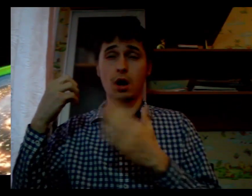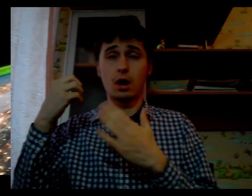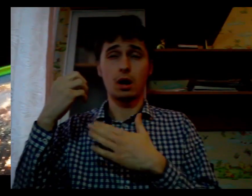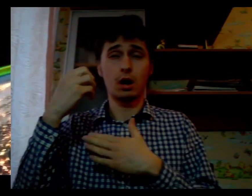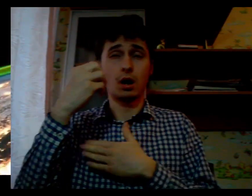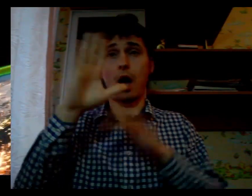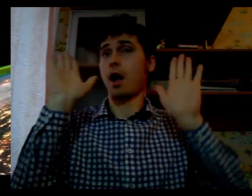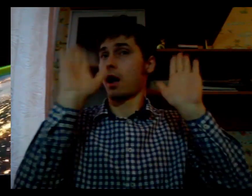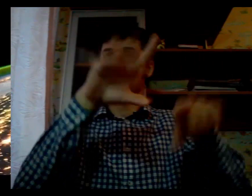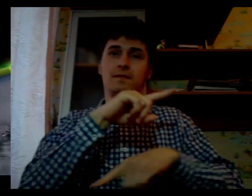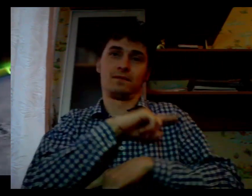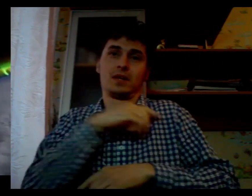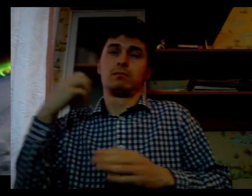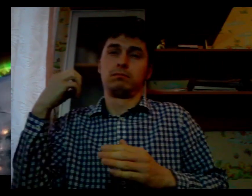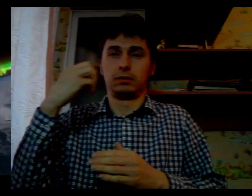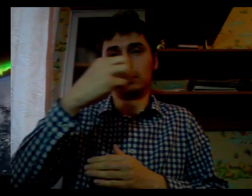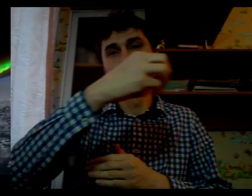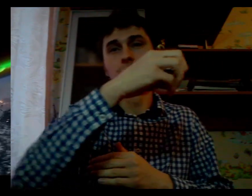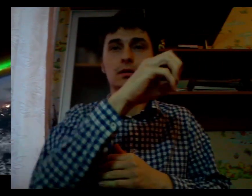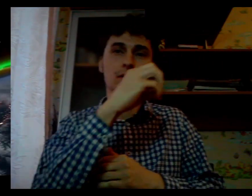generation of scientists ana-